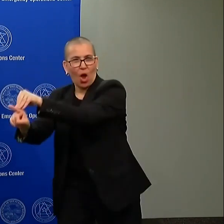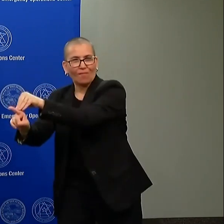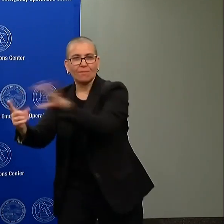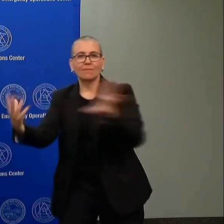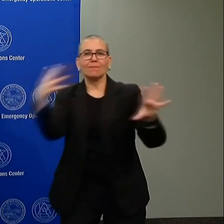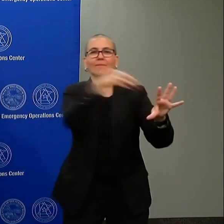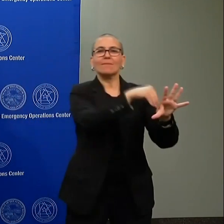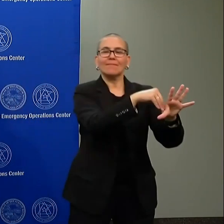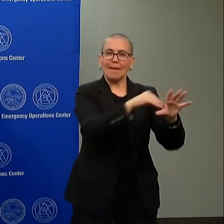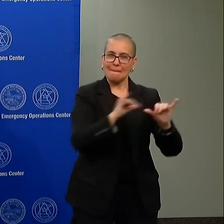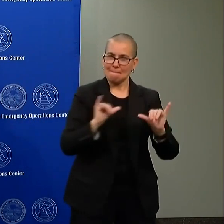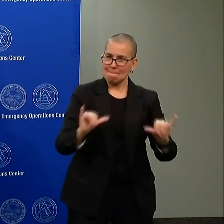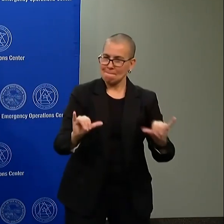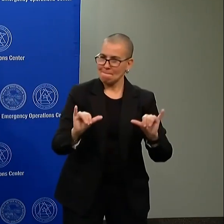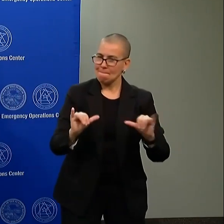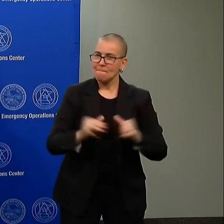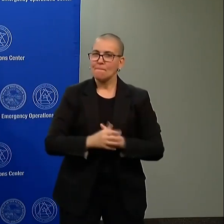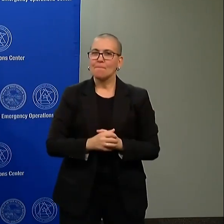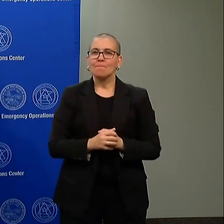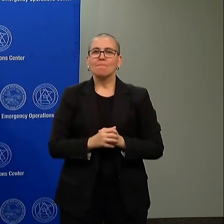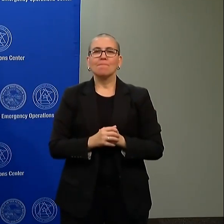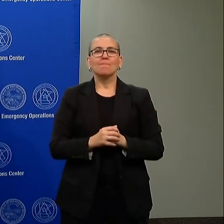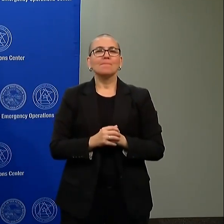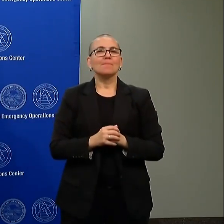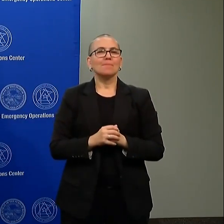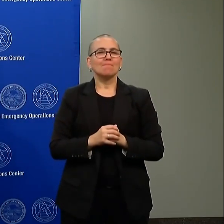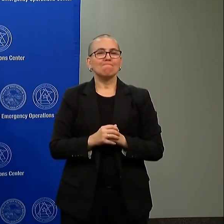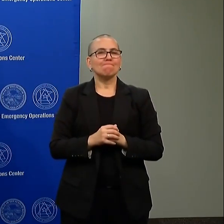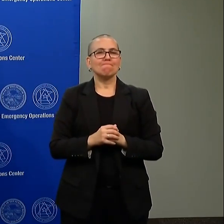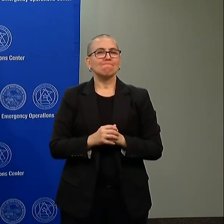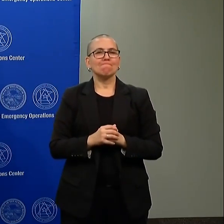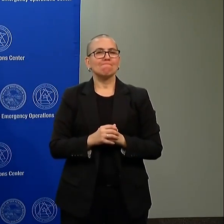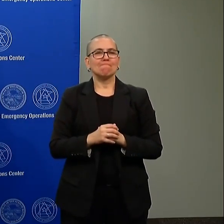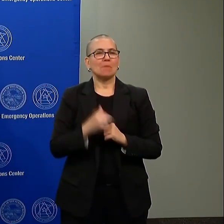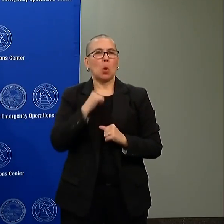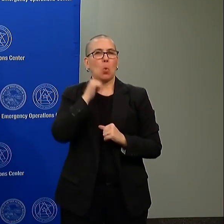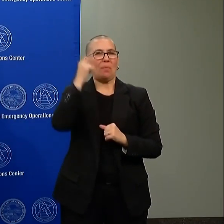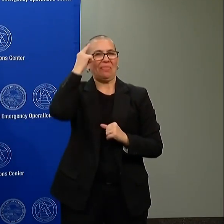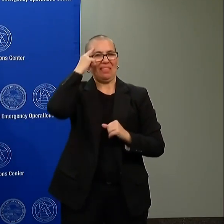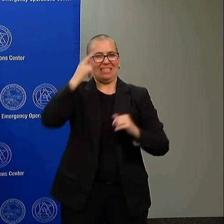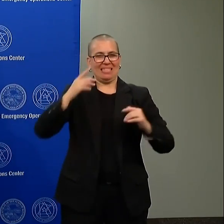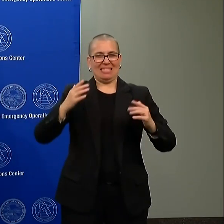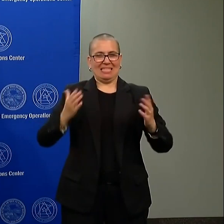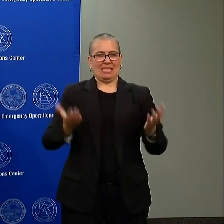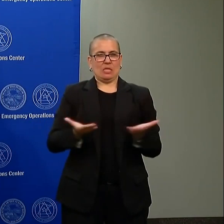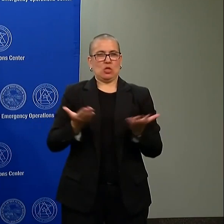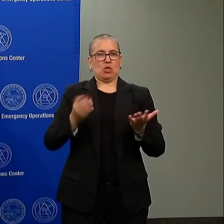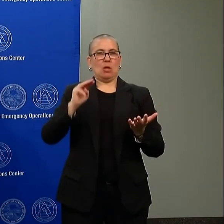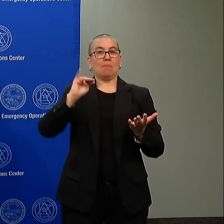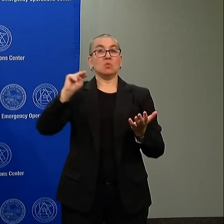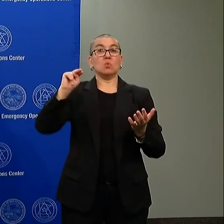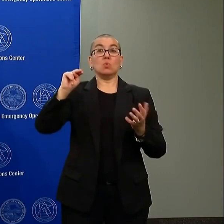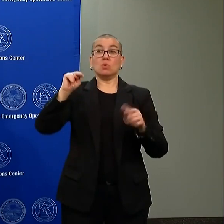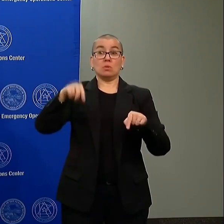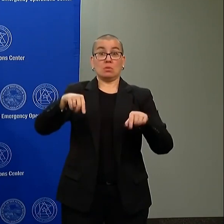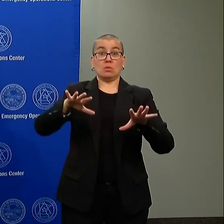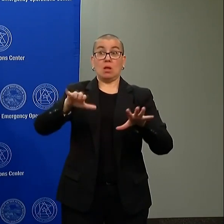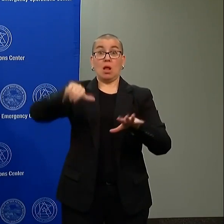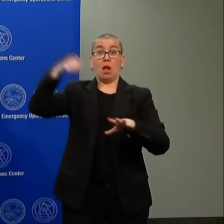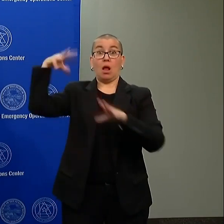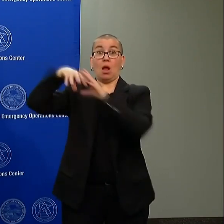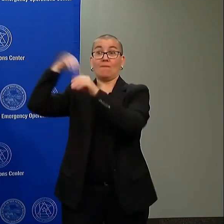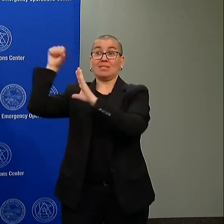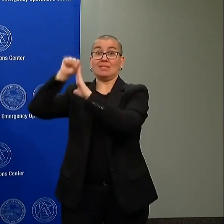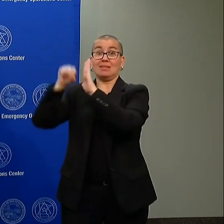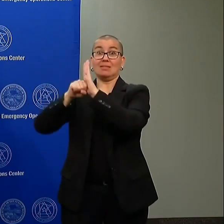I don't think there's an expectation that people who are here from out of town to incite violence are going to say,